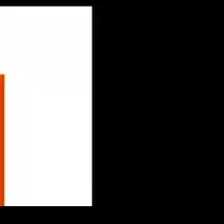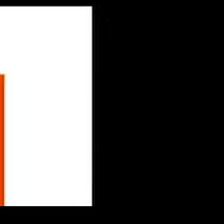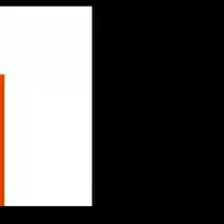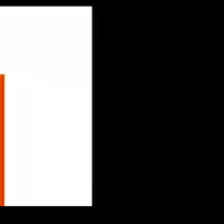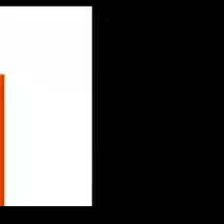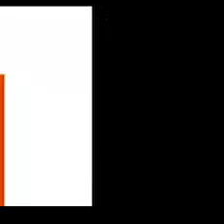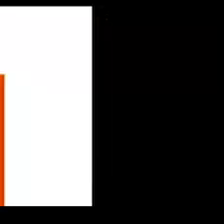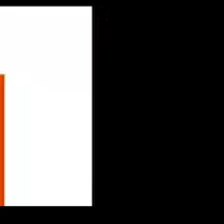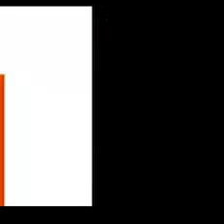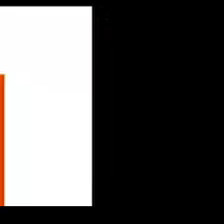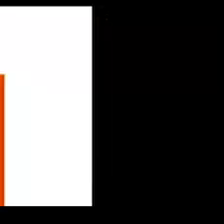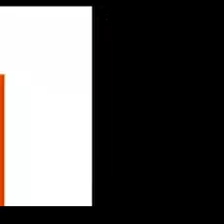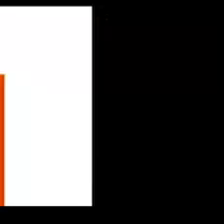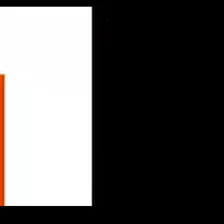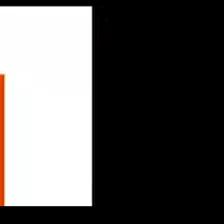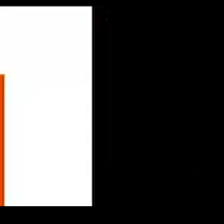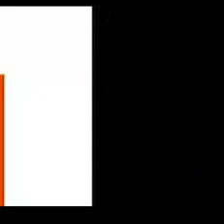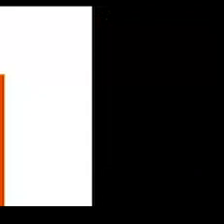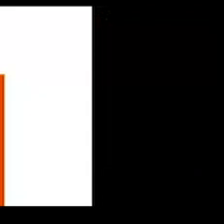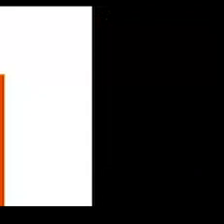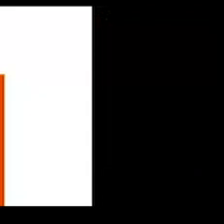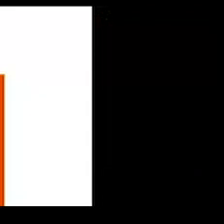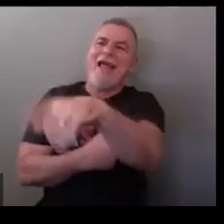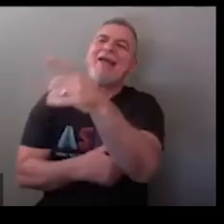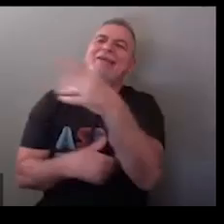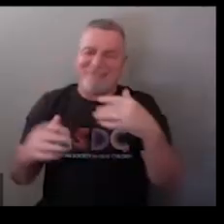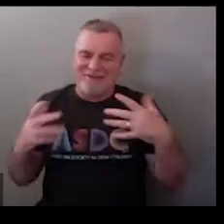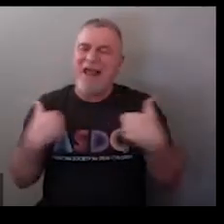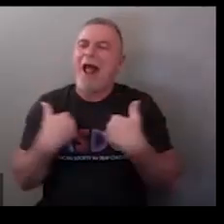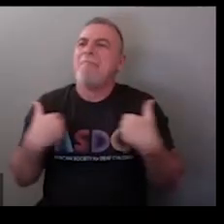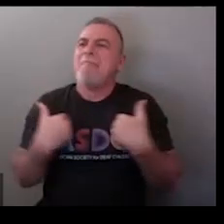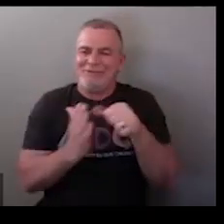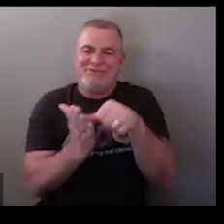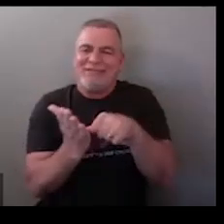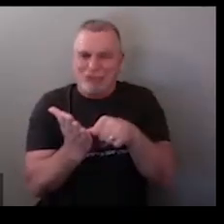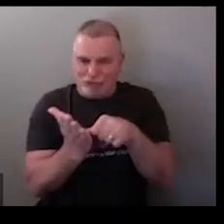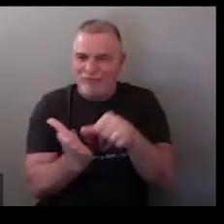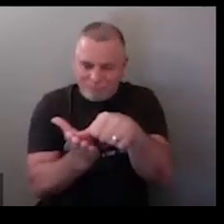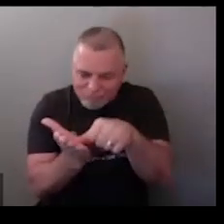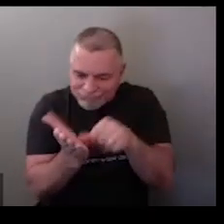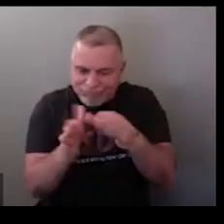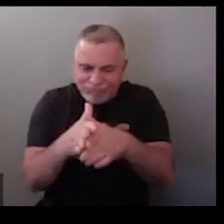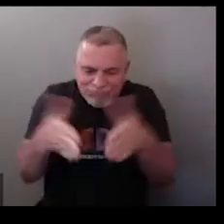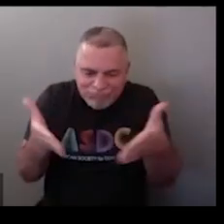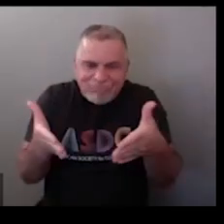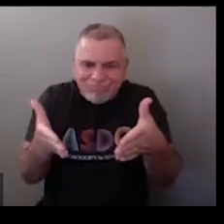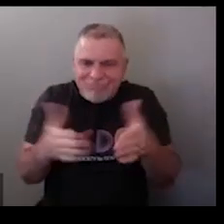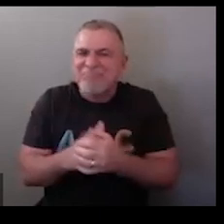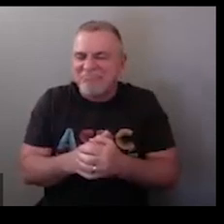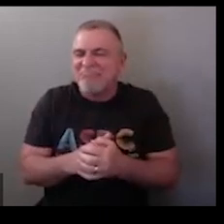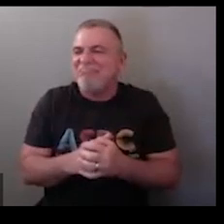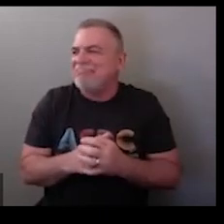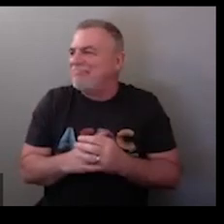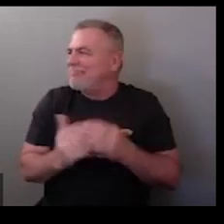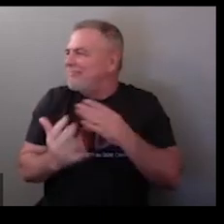dissection when you do it biology yeah if you're doing a dissection on an animal which would be this